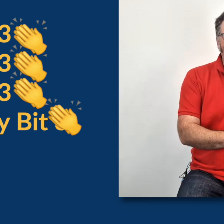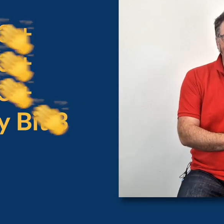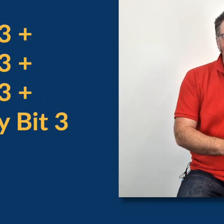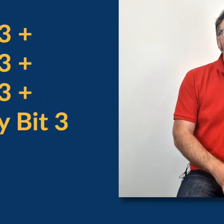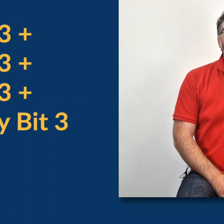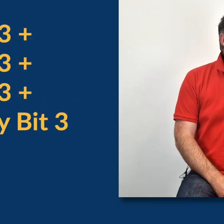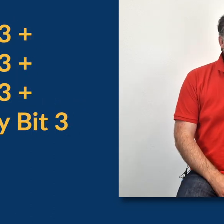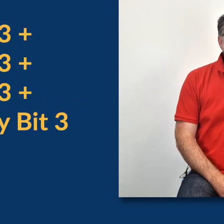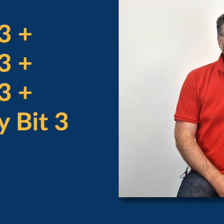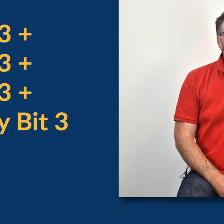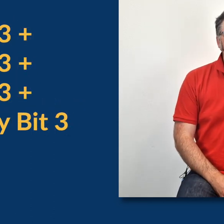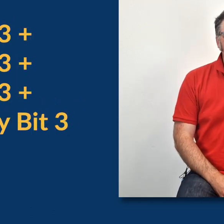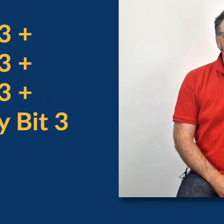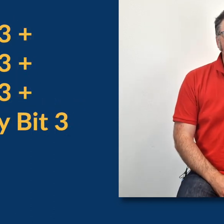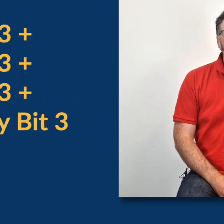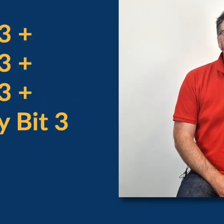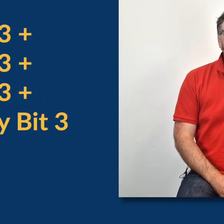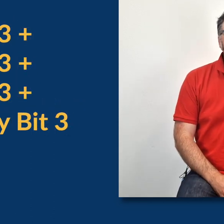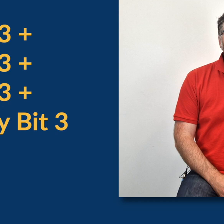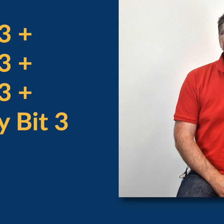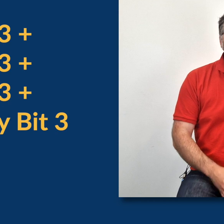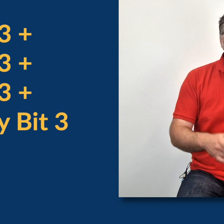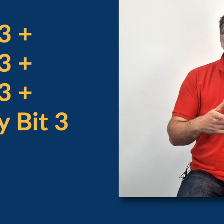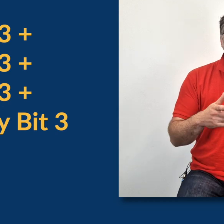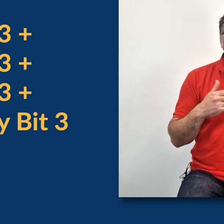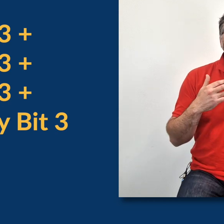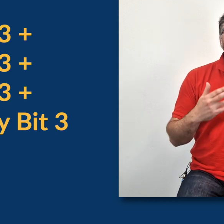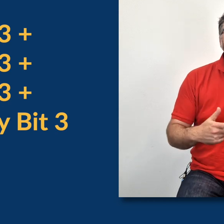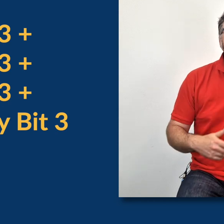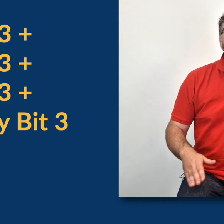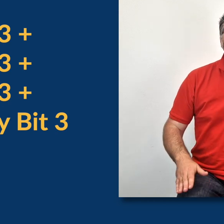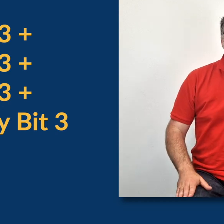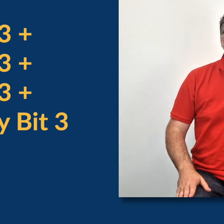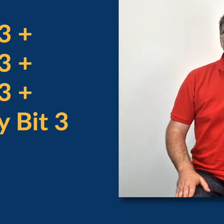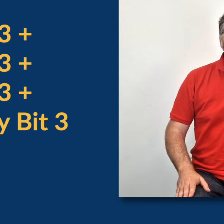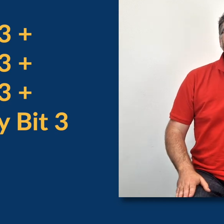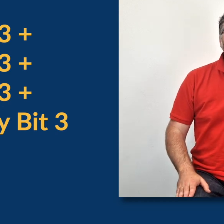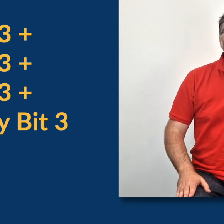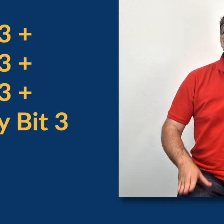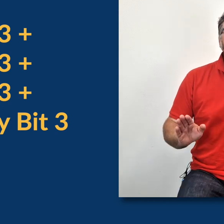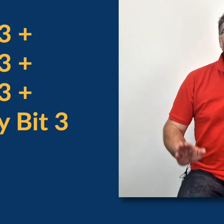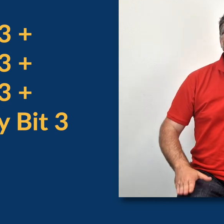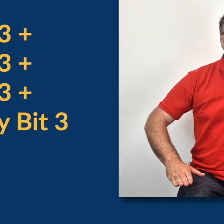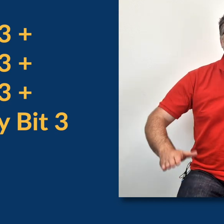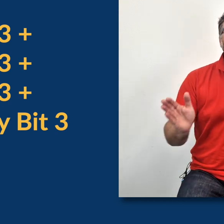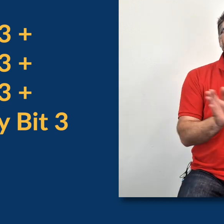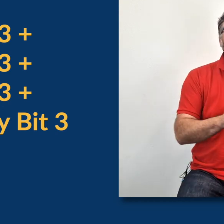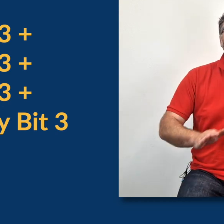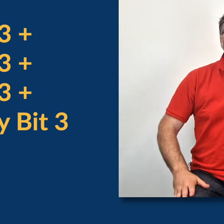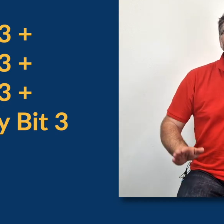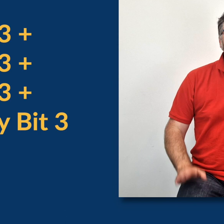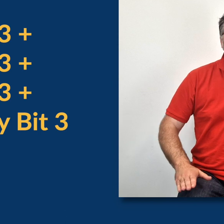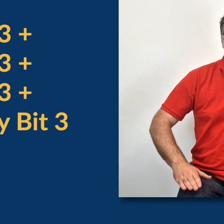bit clap. I like three, it feels easier to me. Let's do it together one more time. One, two, here we go. One, two,